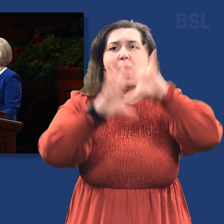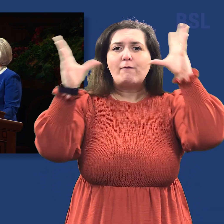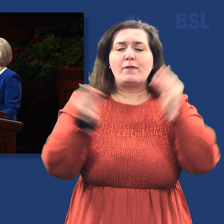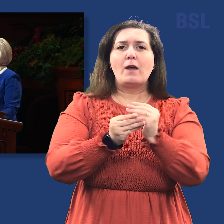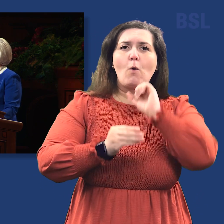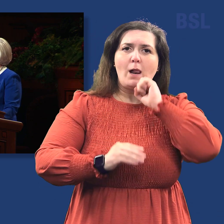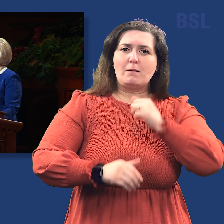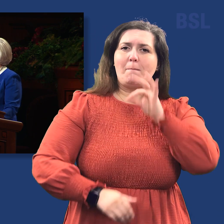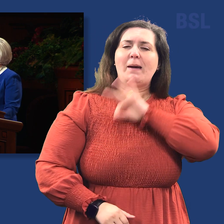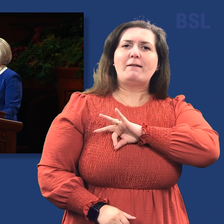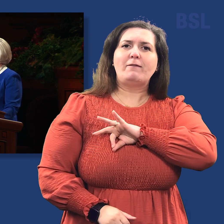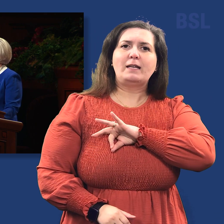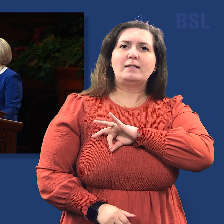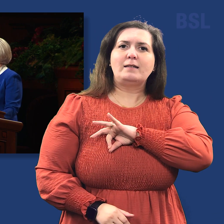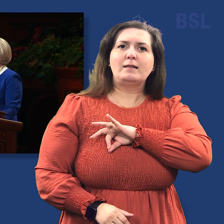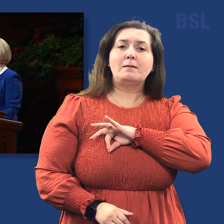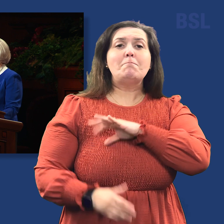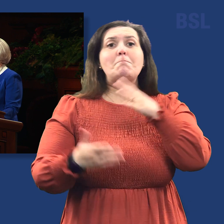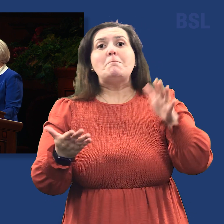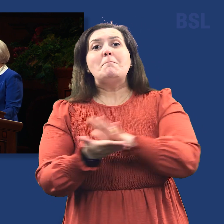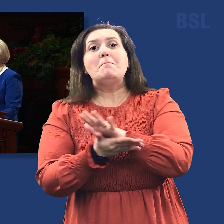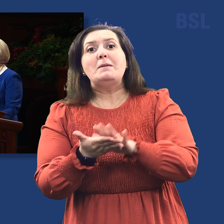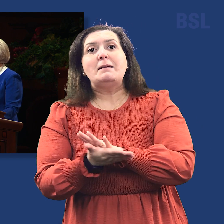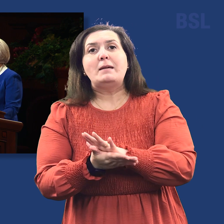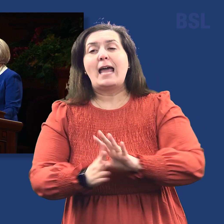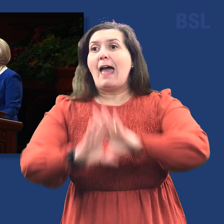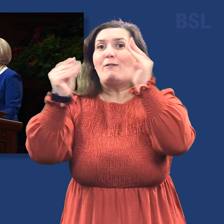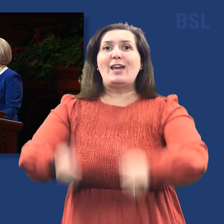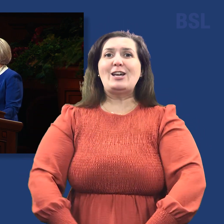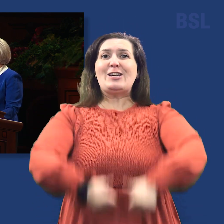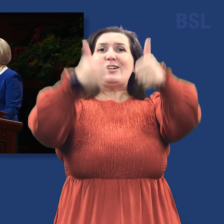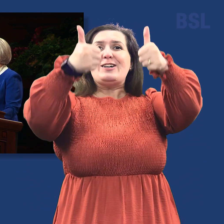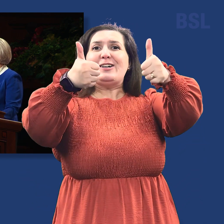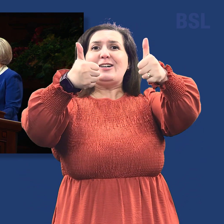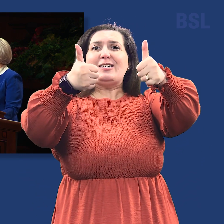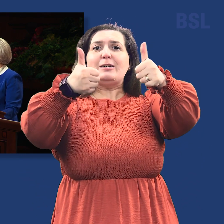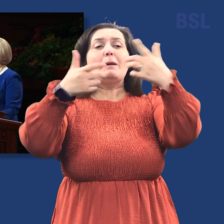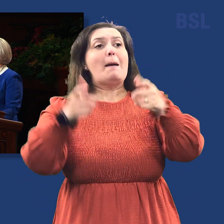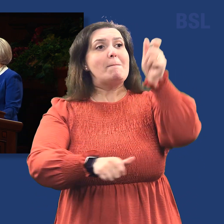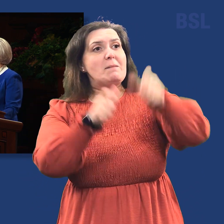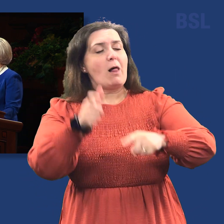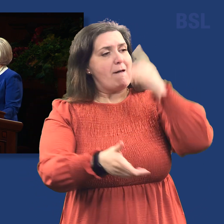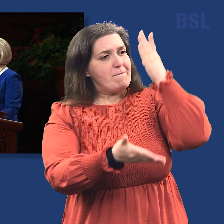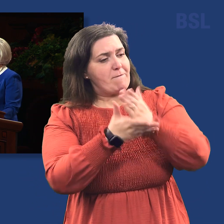good. This doesn't mean all things are good, but for the meek and faithful, things,